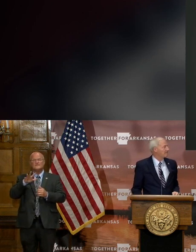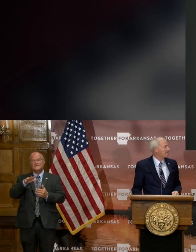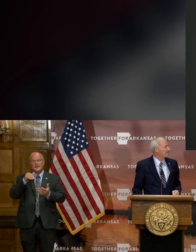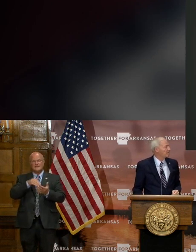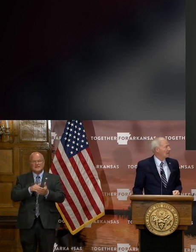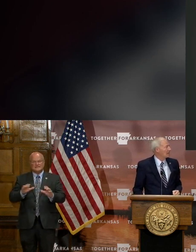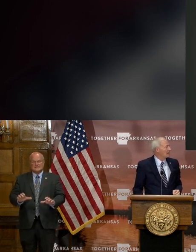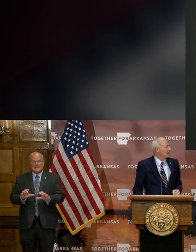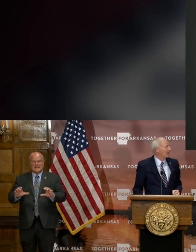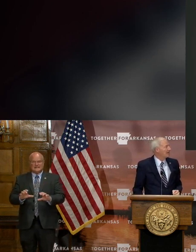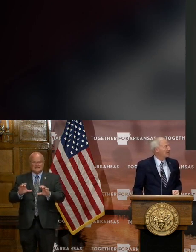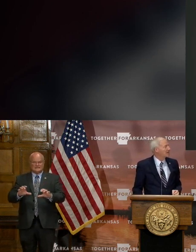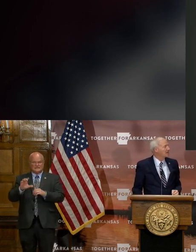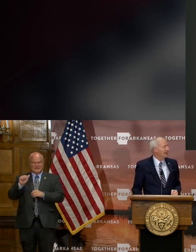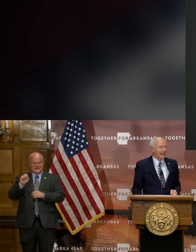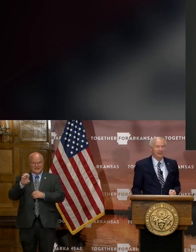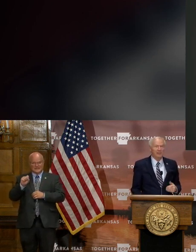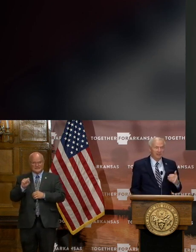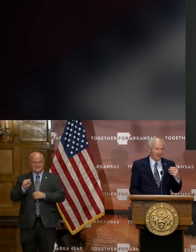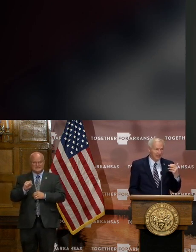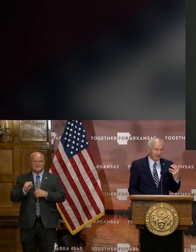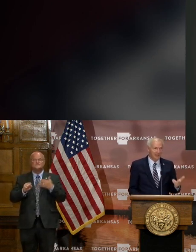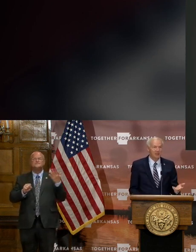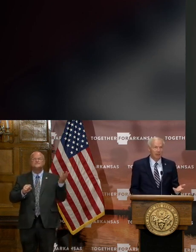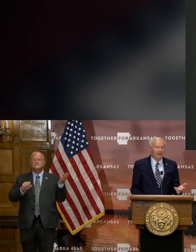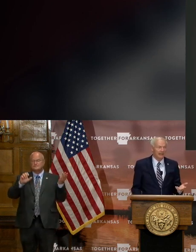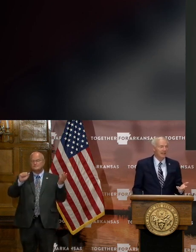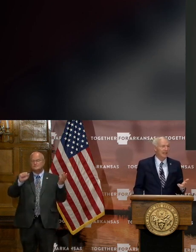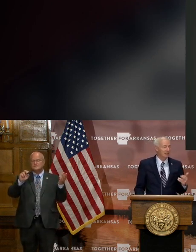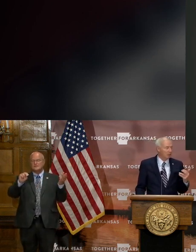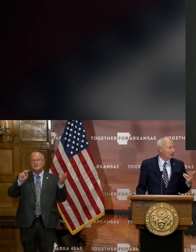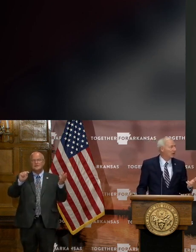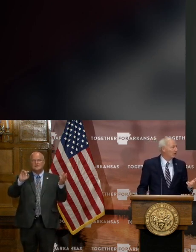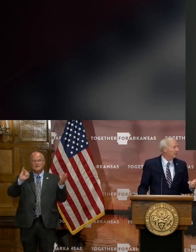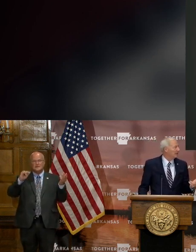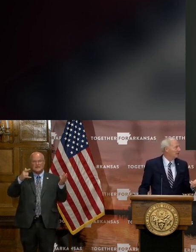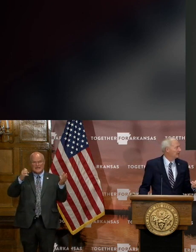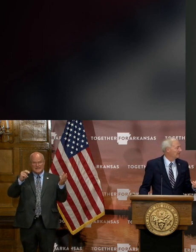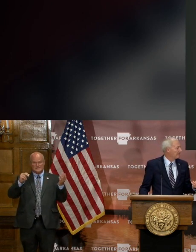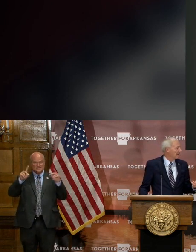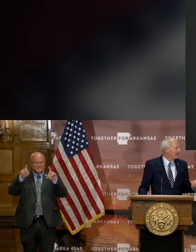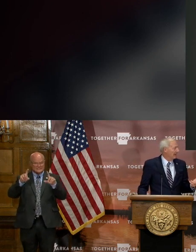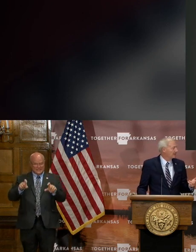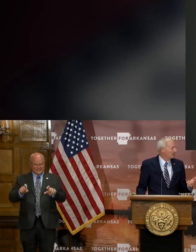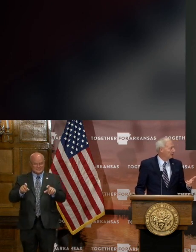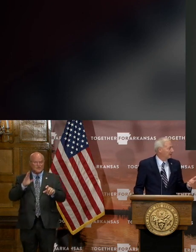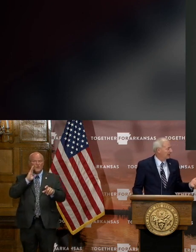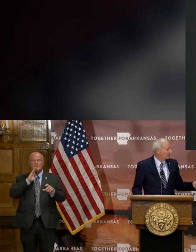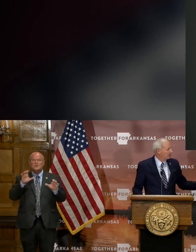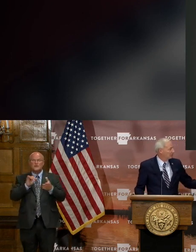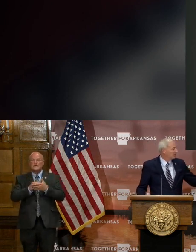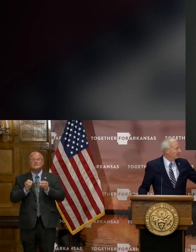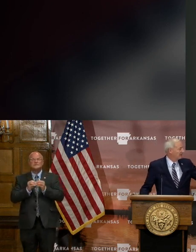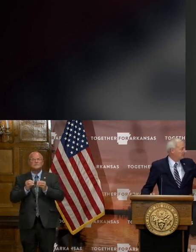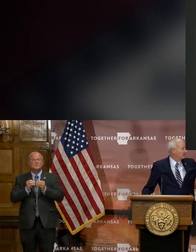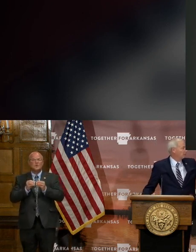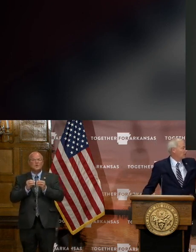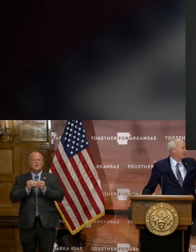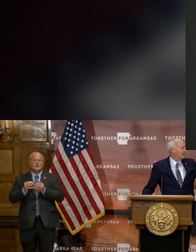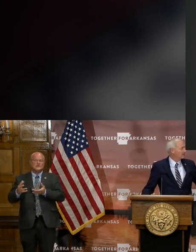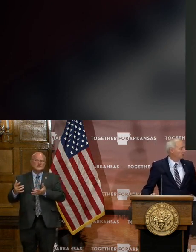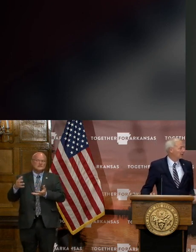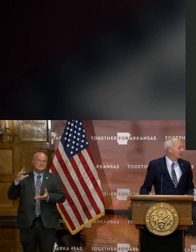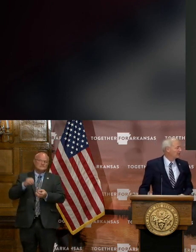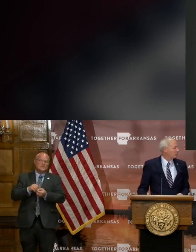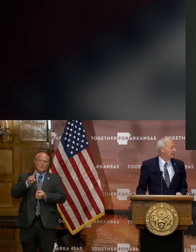cases. This is the antigen test. And this is what I indicated we are going to be doing. And so we've had a cumulative number